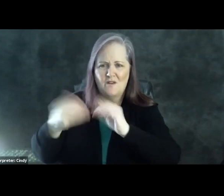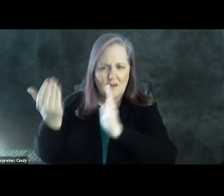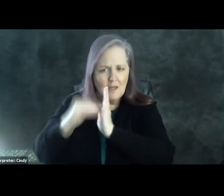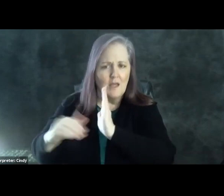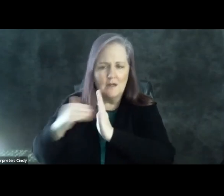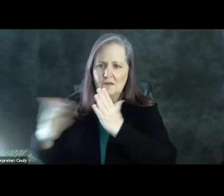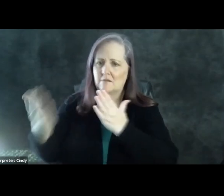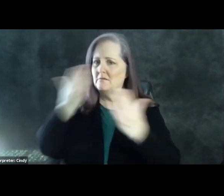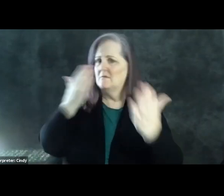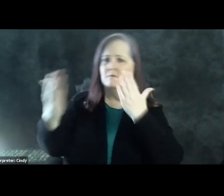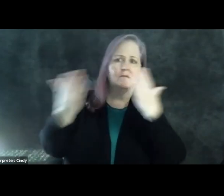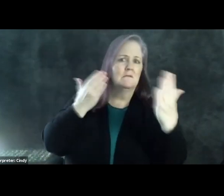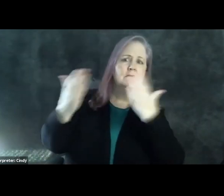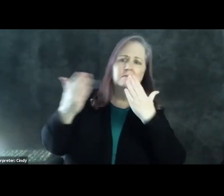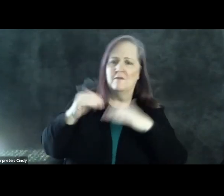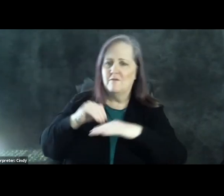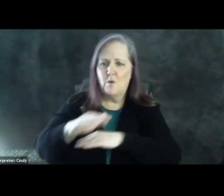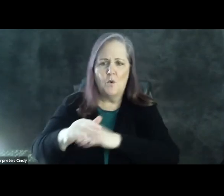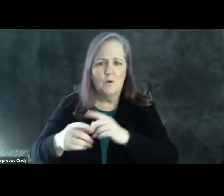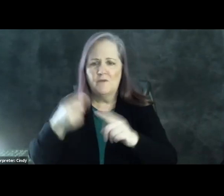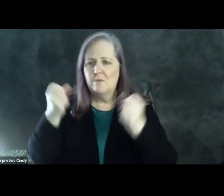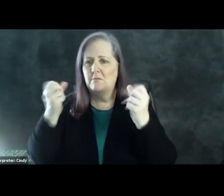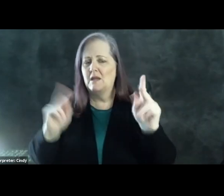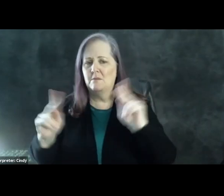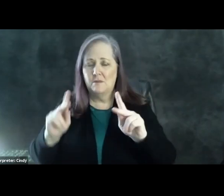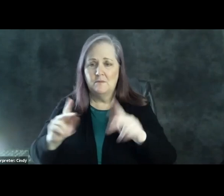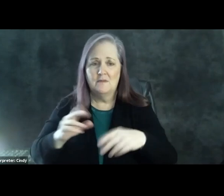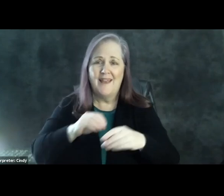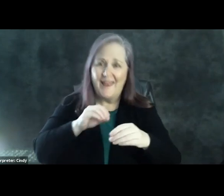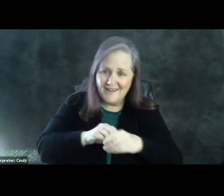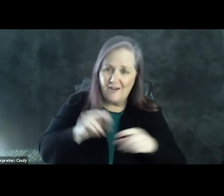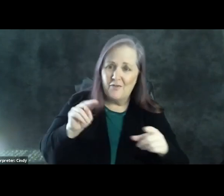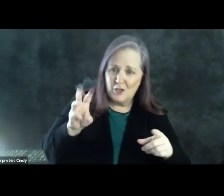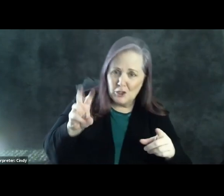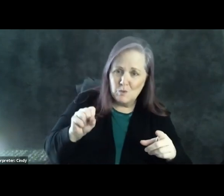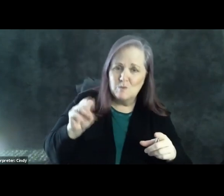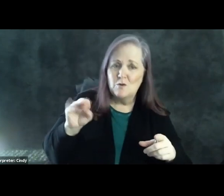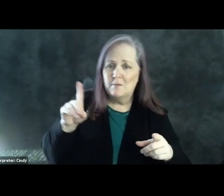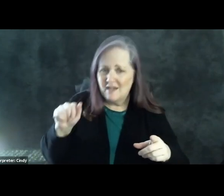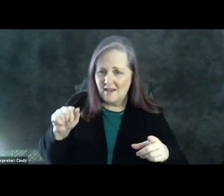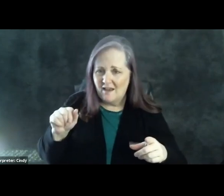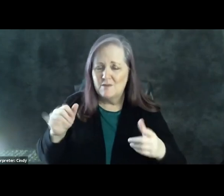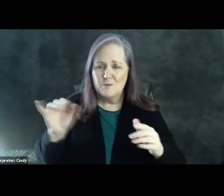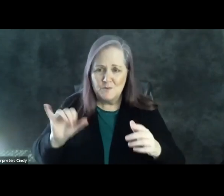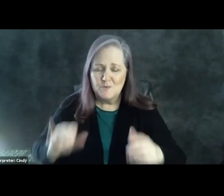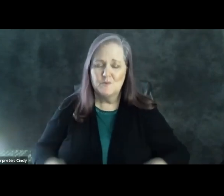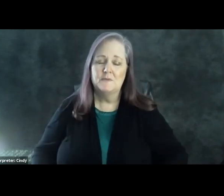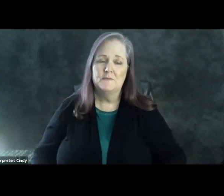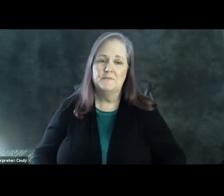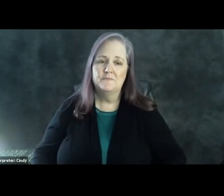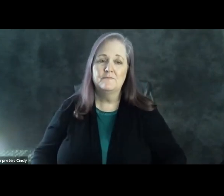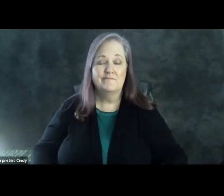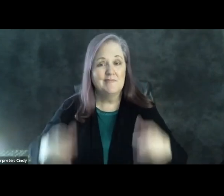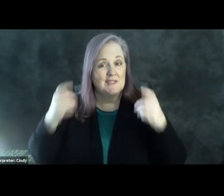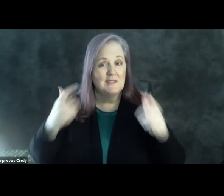people and you start to believe it's true, especially if it's on also in media sources that you go to that are outside of social media. So that's a big